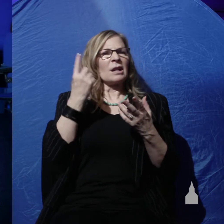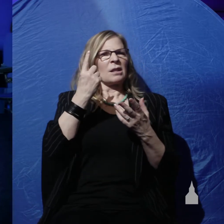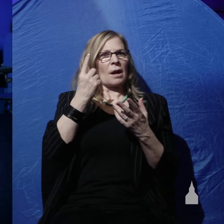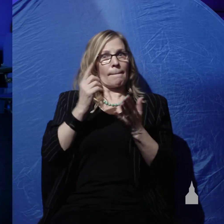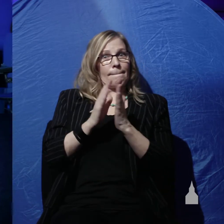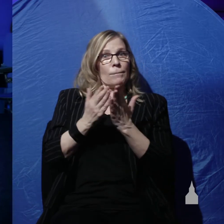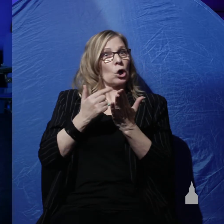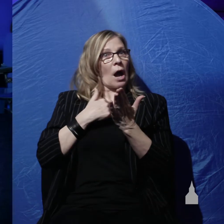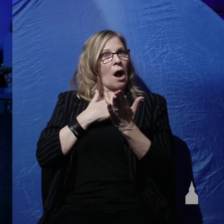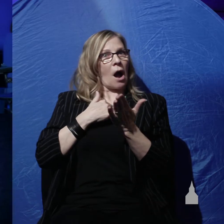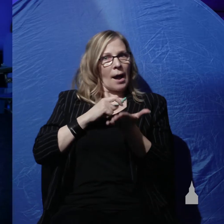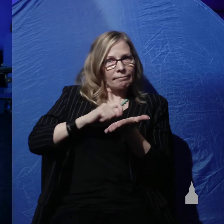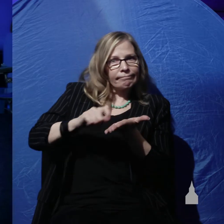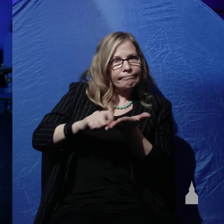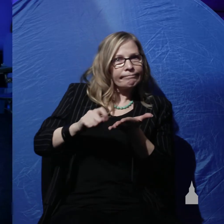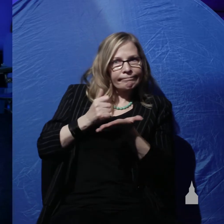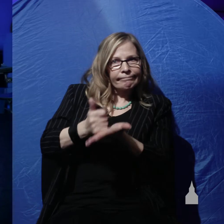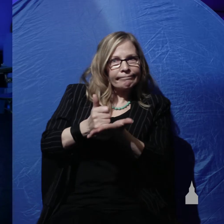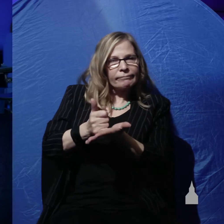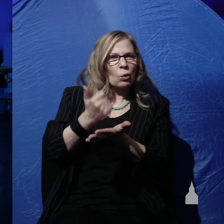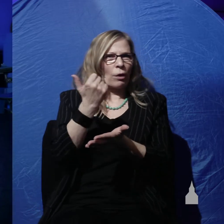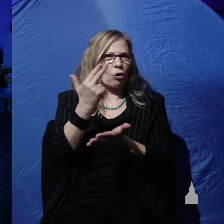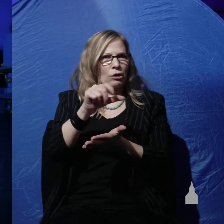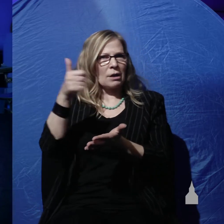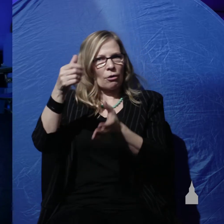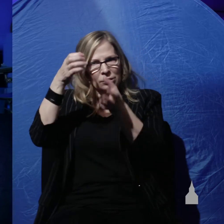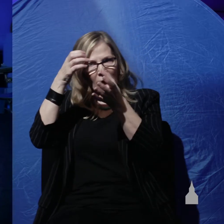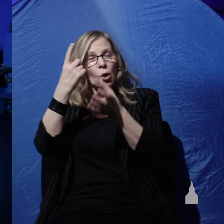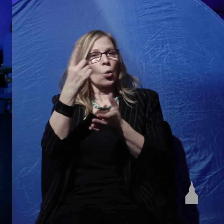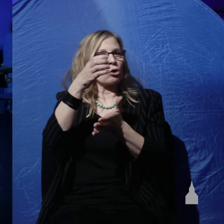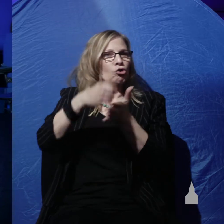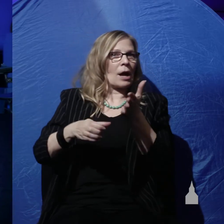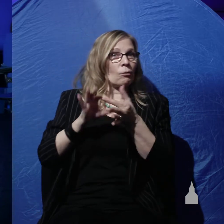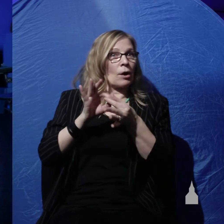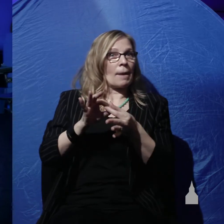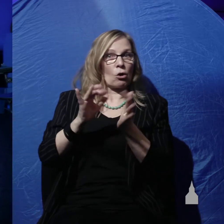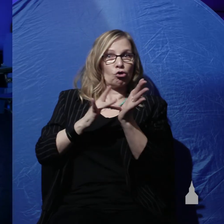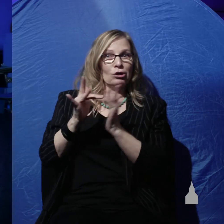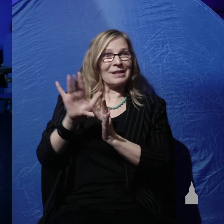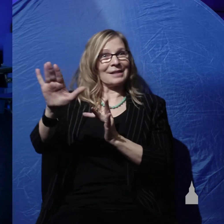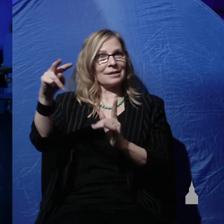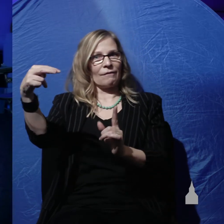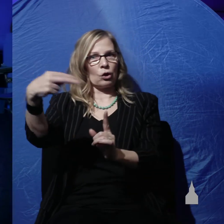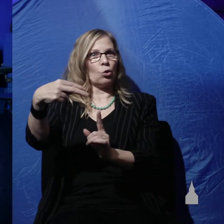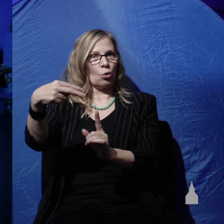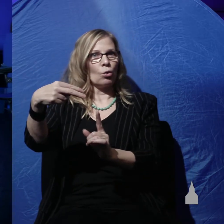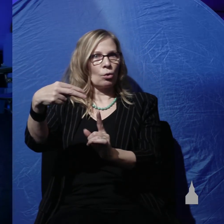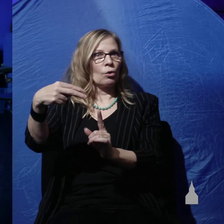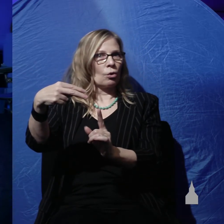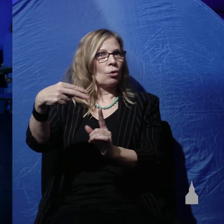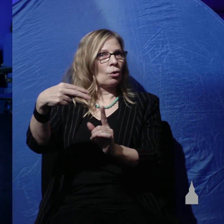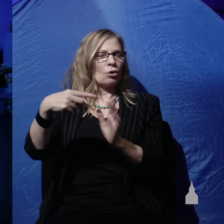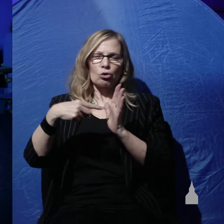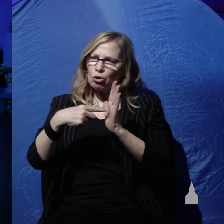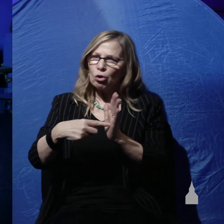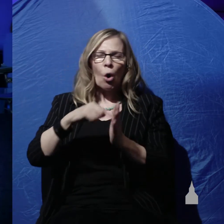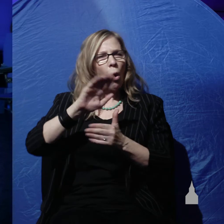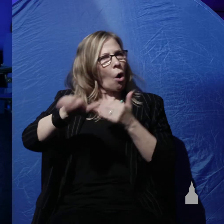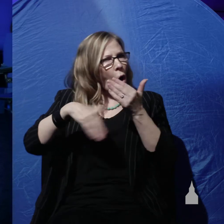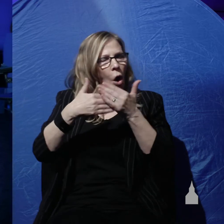to with 13 other scholars, I have a chapter on Jesus' view and show all the verses in